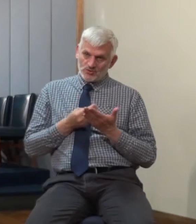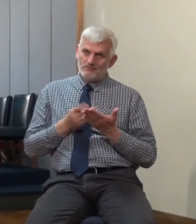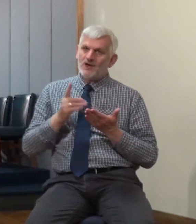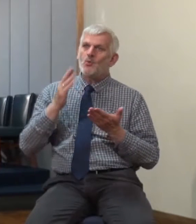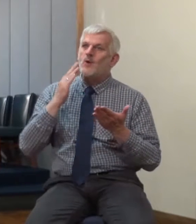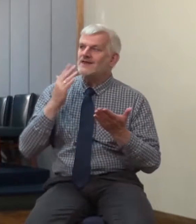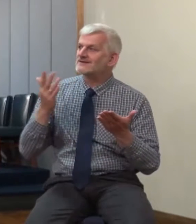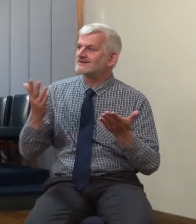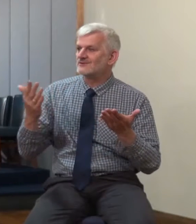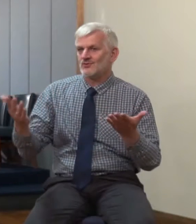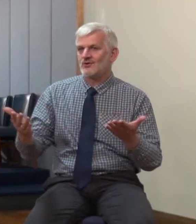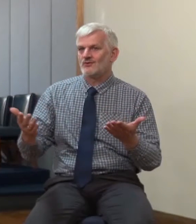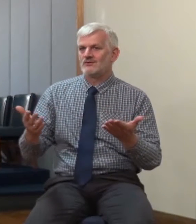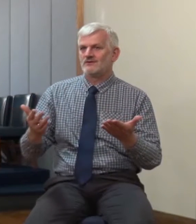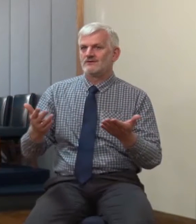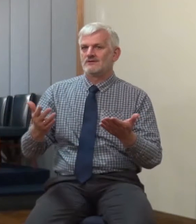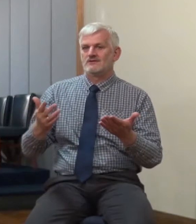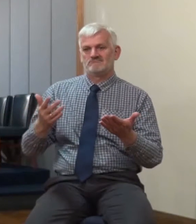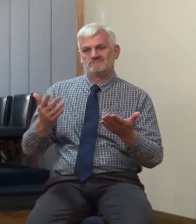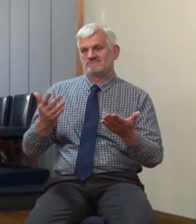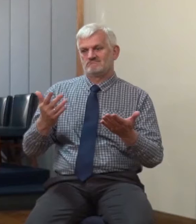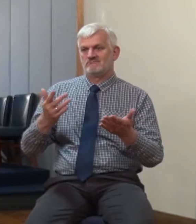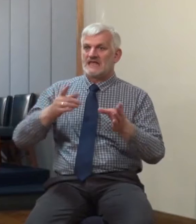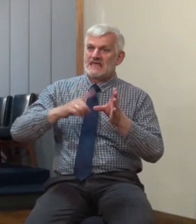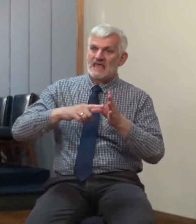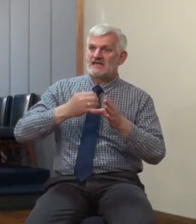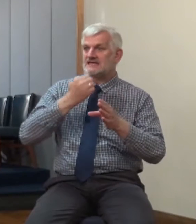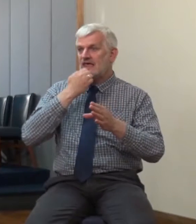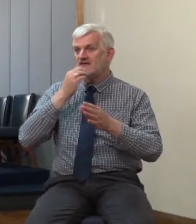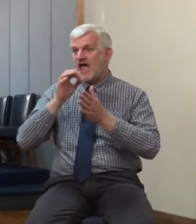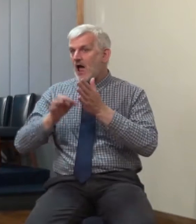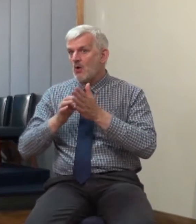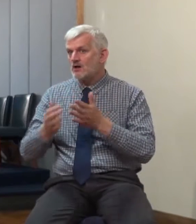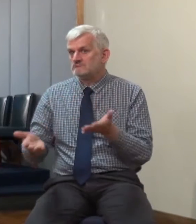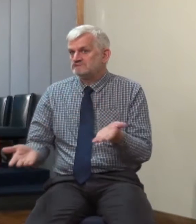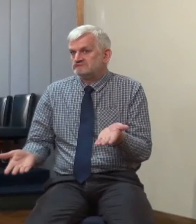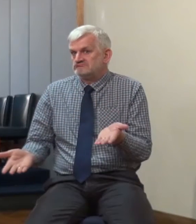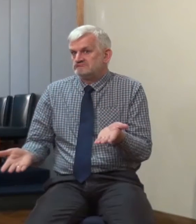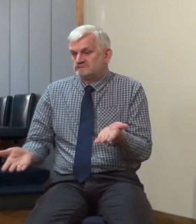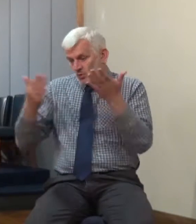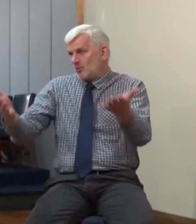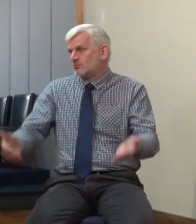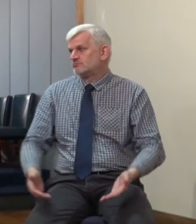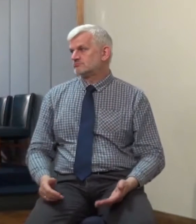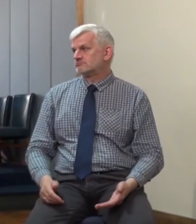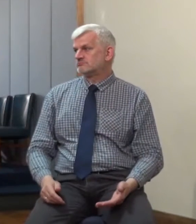year, the day, the hour, only the day and the hour are mentioned here, but we cannot tell. We